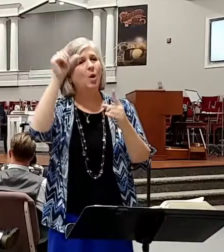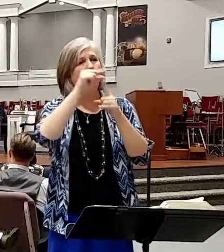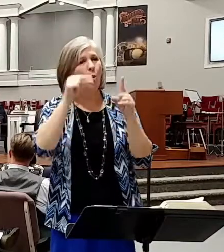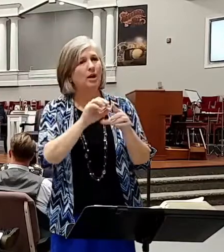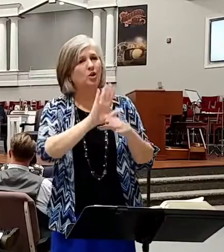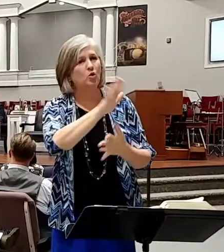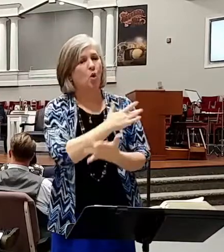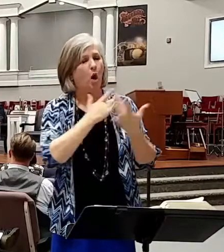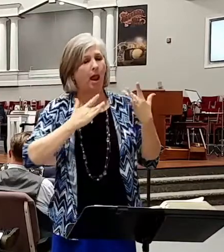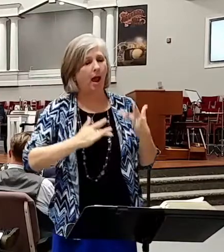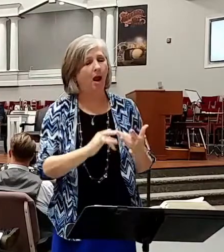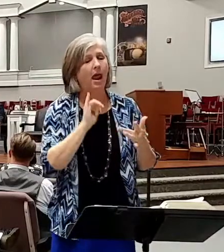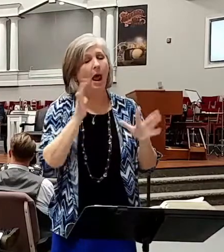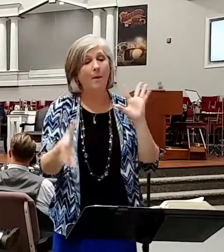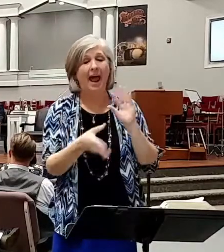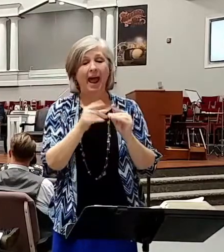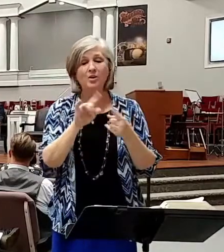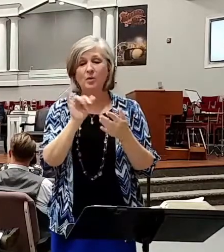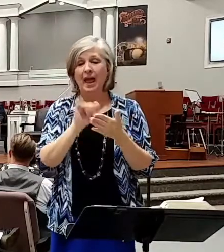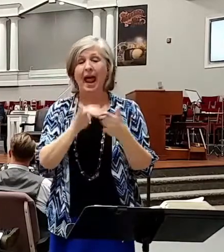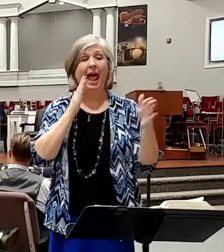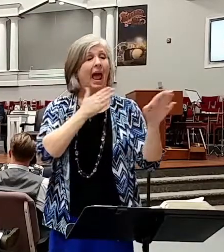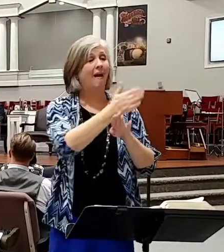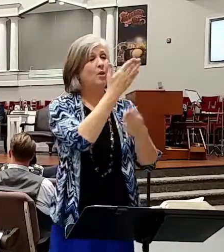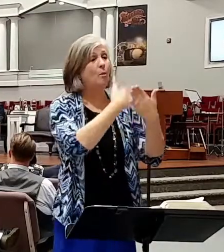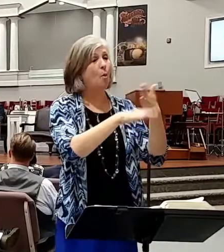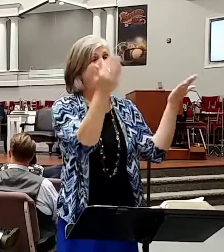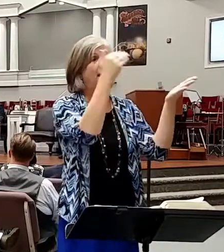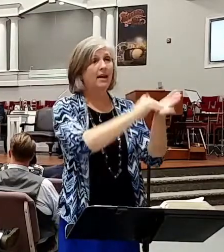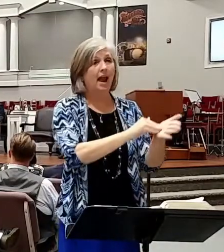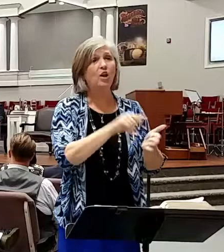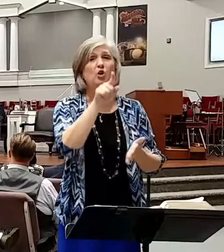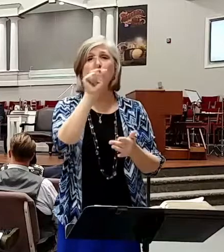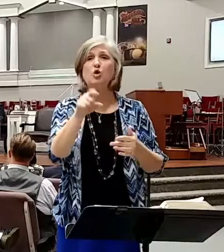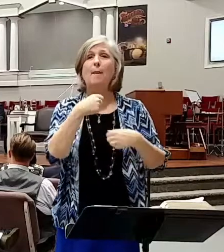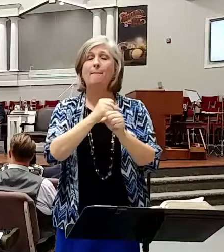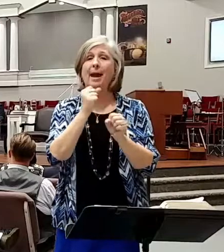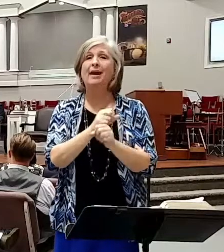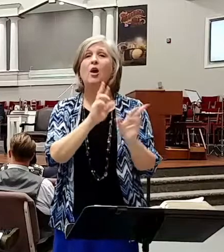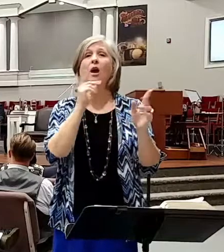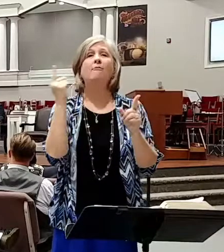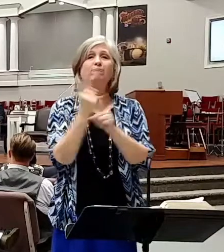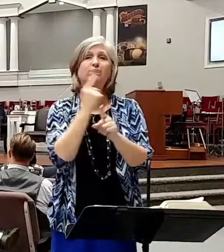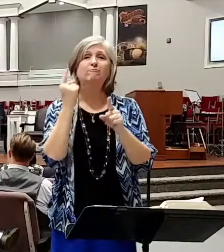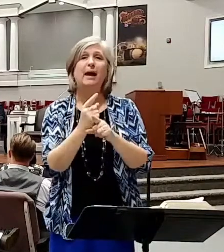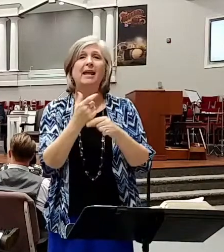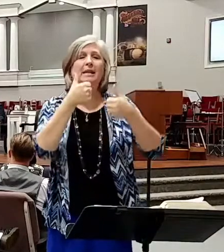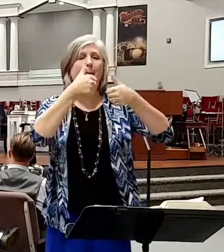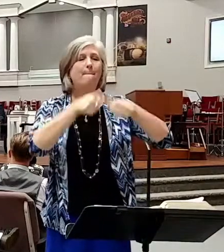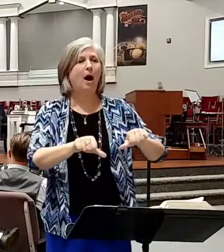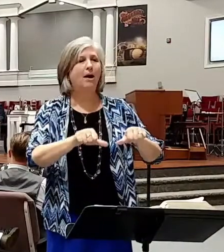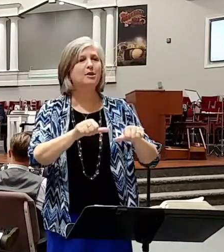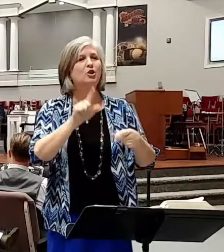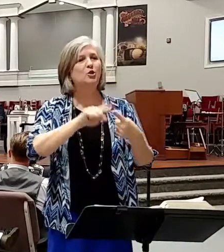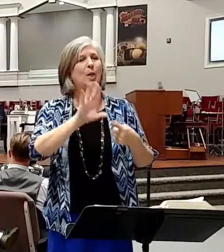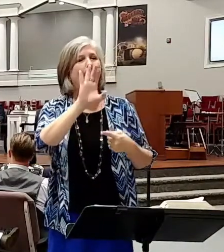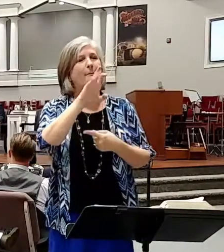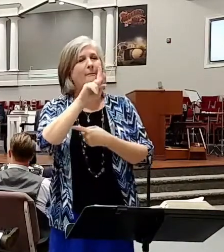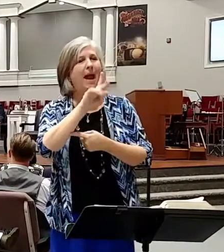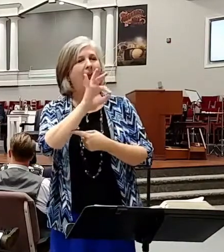And I would add to that, after you're born again, you ought to be making regular deposits to the bank account of your heart from the Word of God.